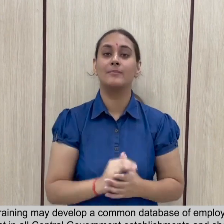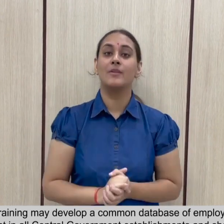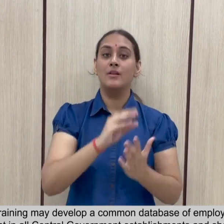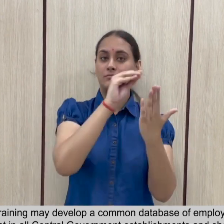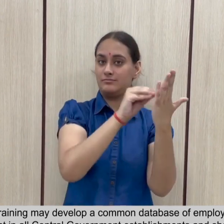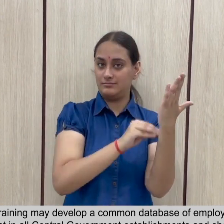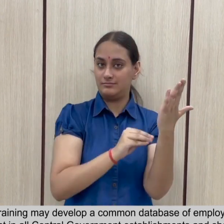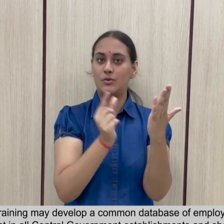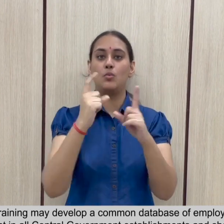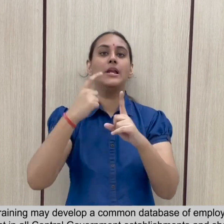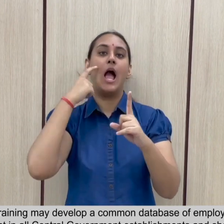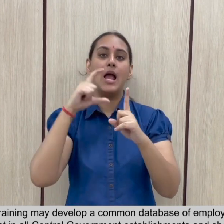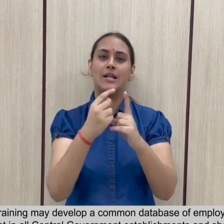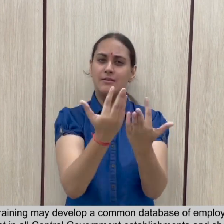and should capture UDID number.